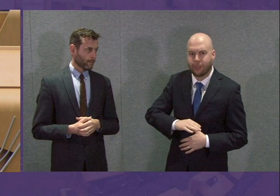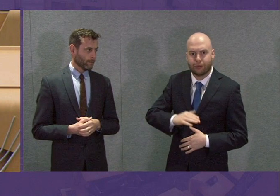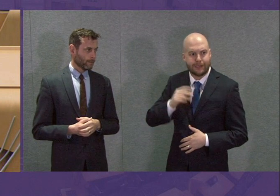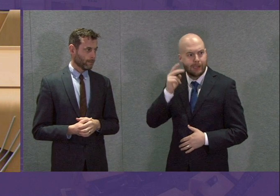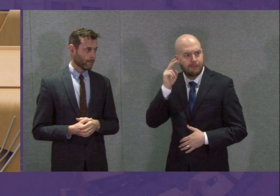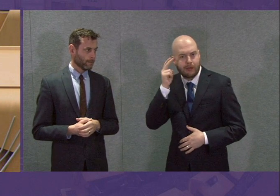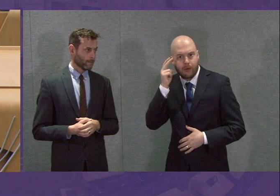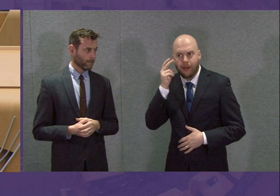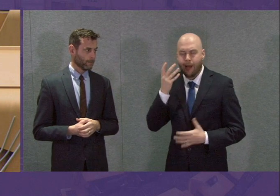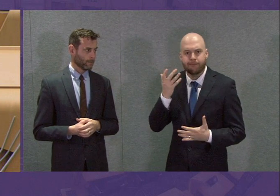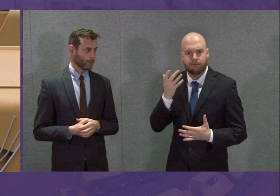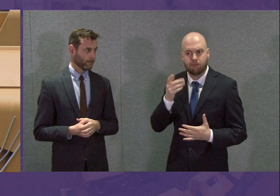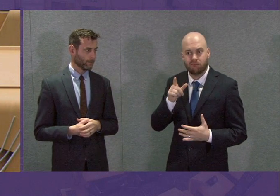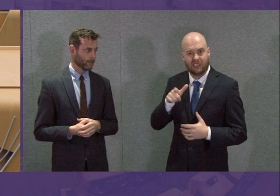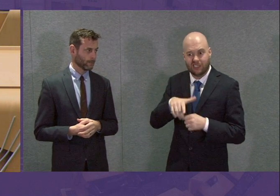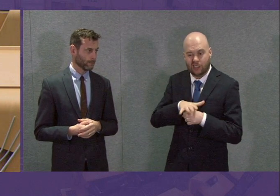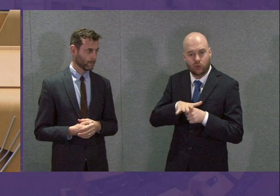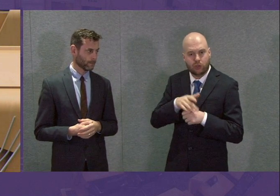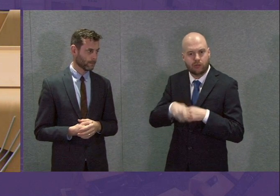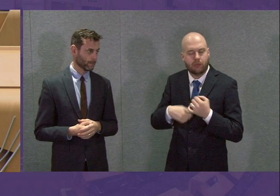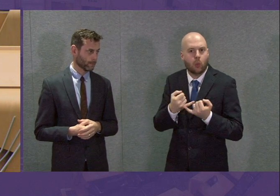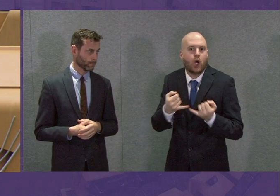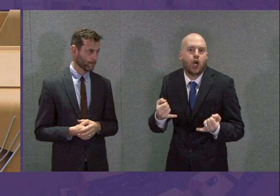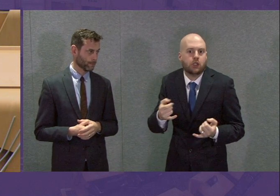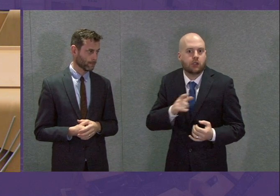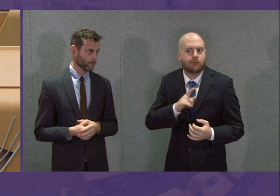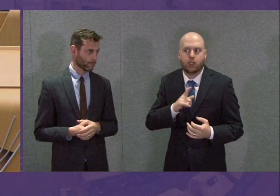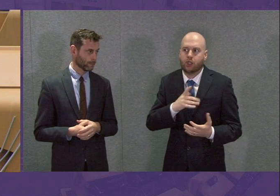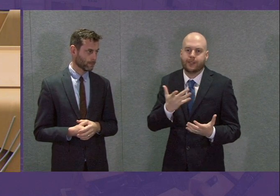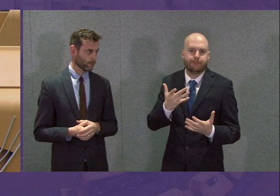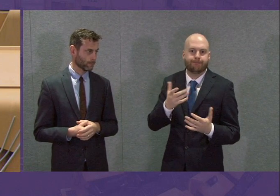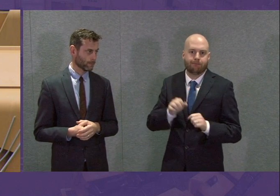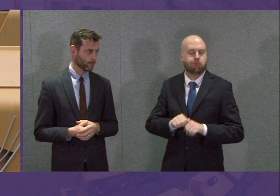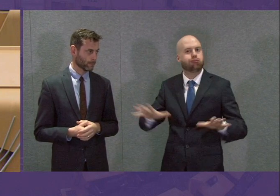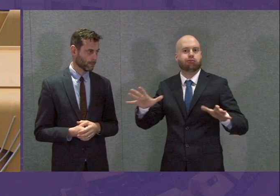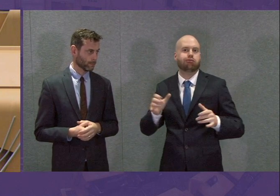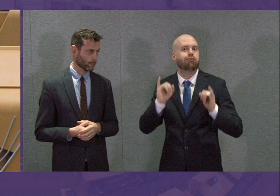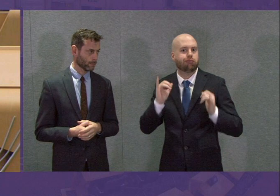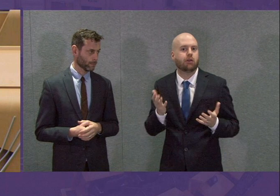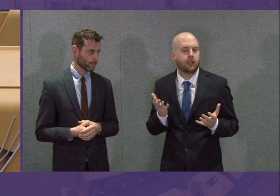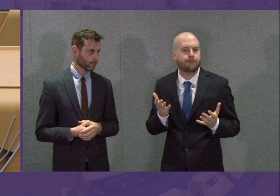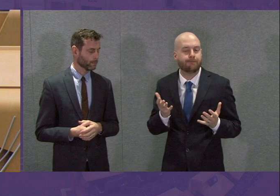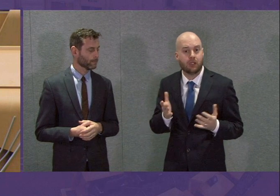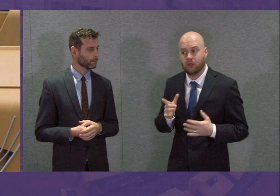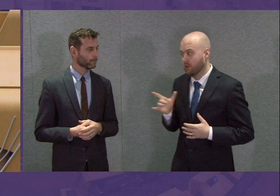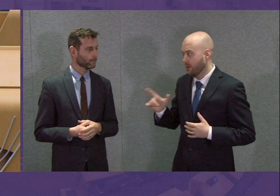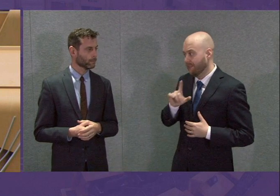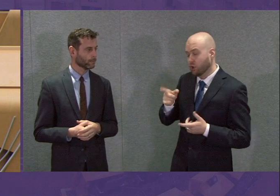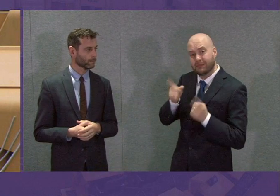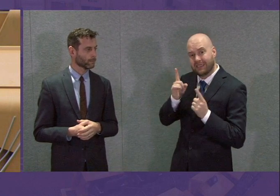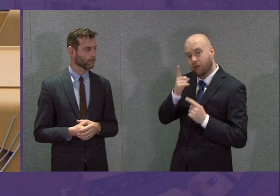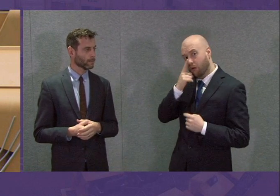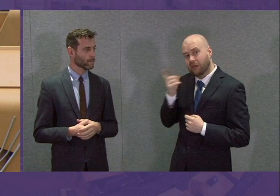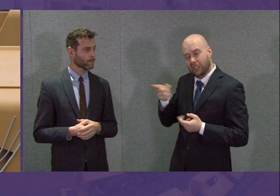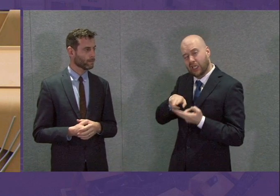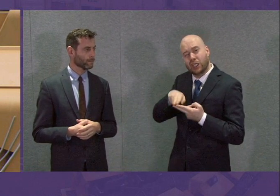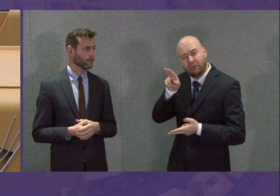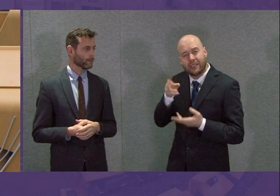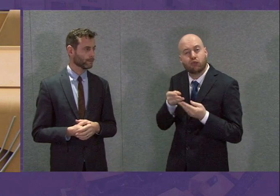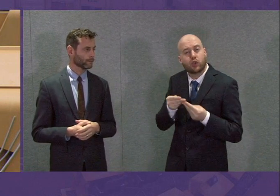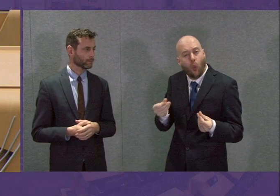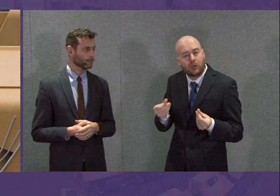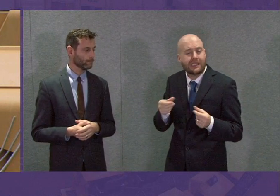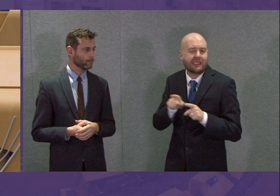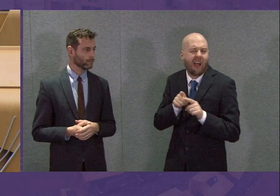have their conditions exacerbated by the circumstances of the pandemic. Will the First Minister therefore increase the resources and capacity of breathing